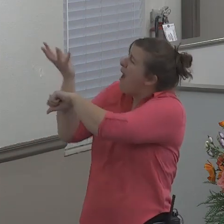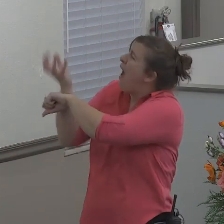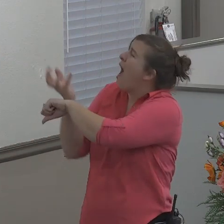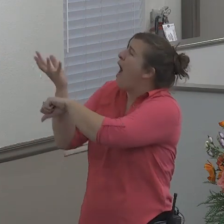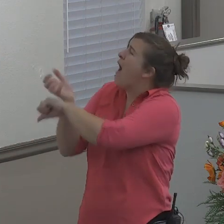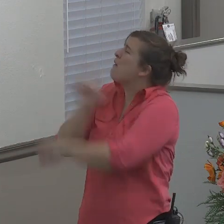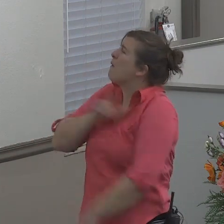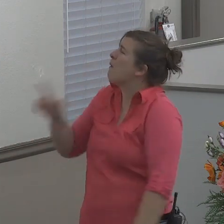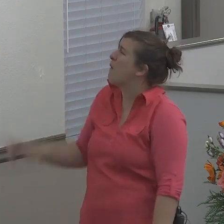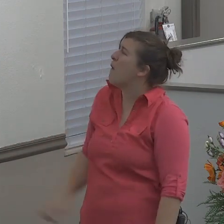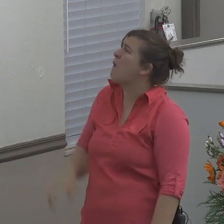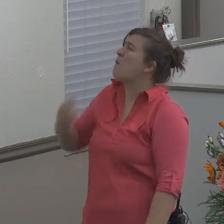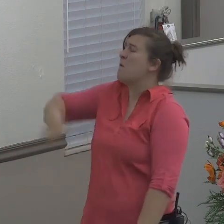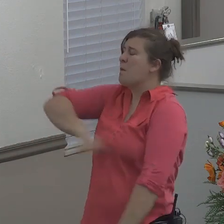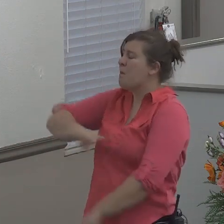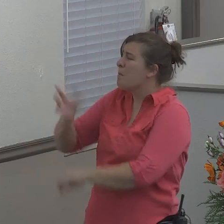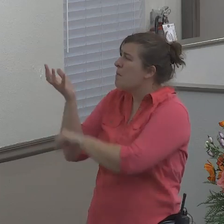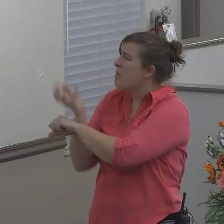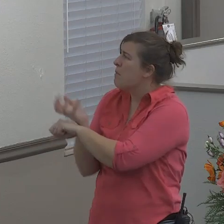beseech thee.